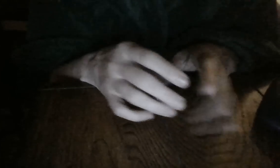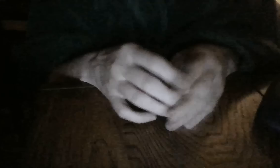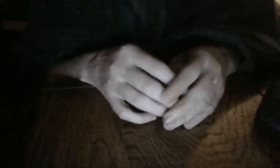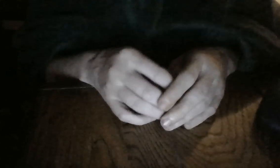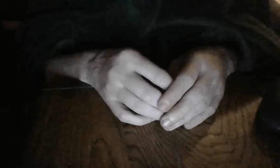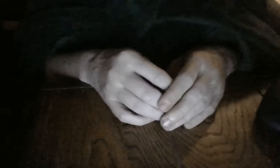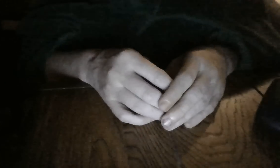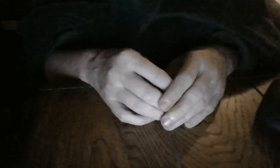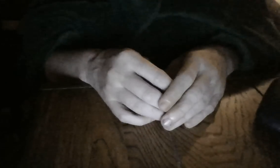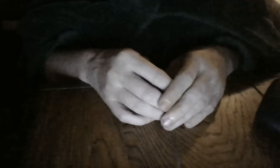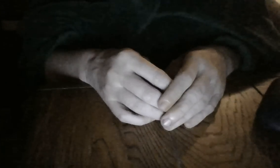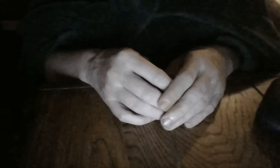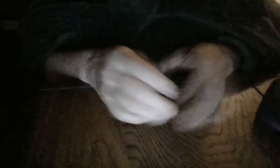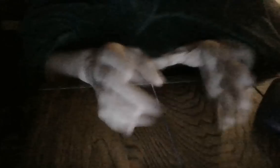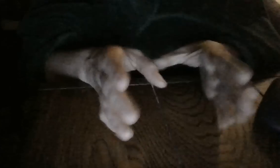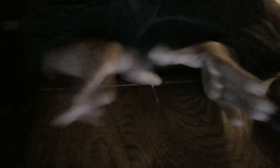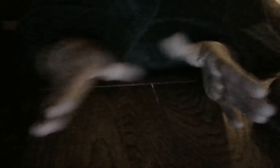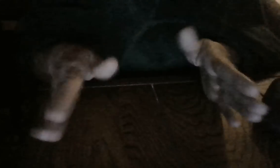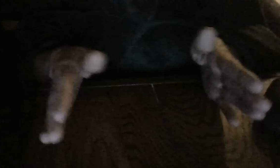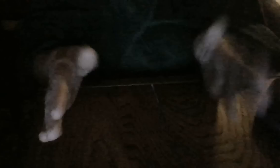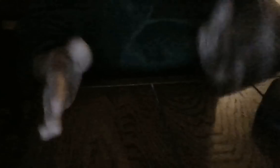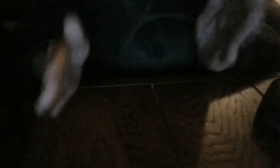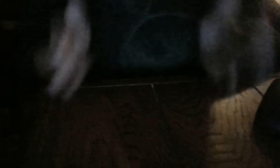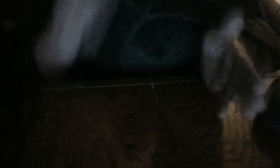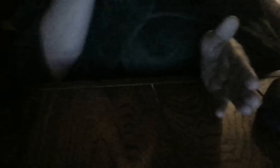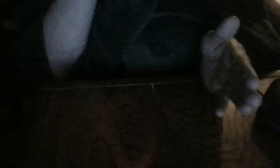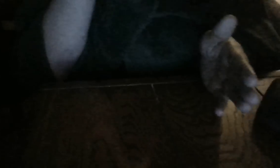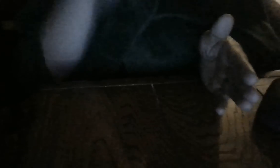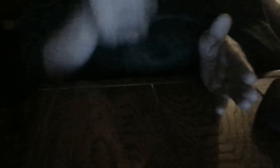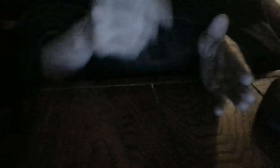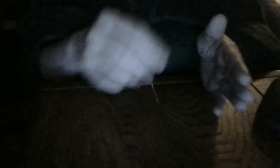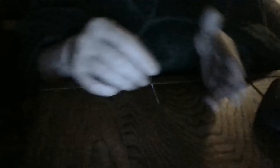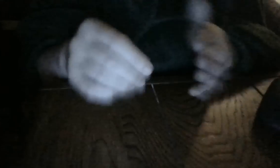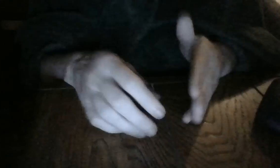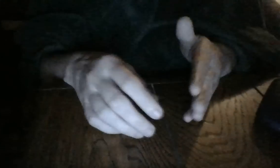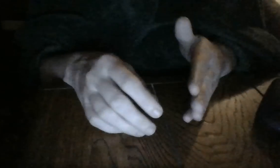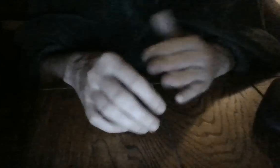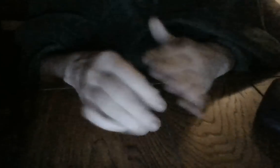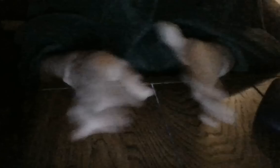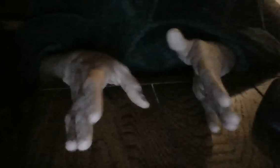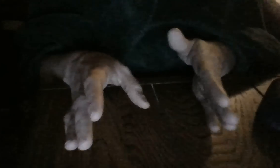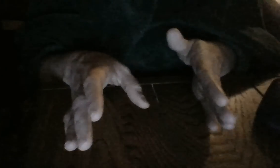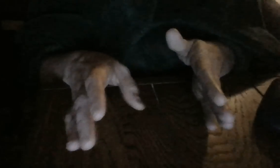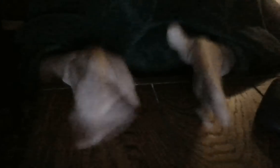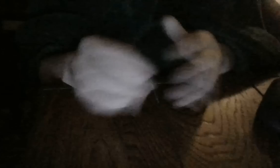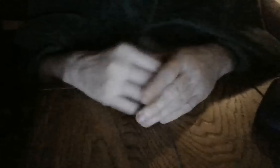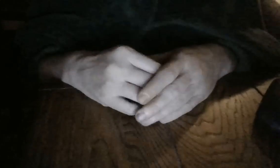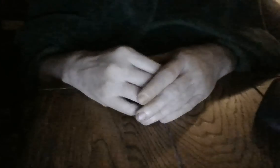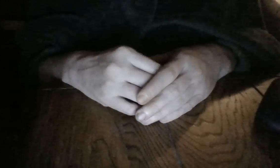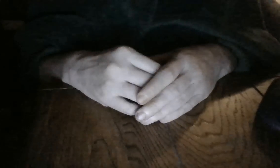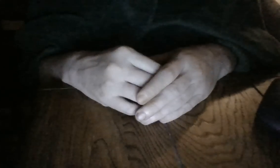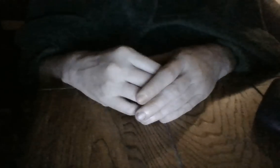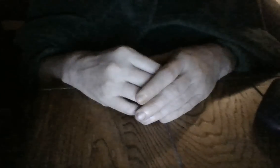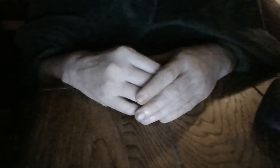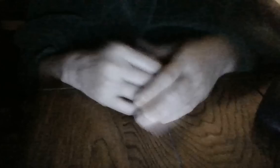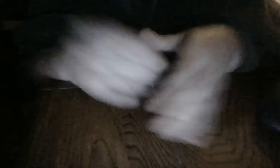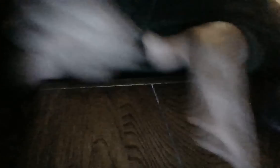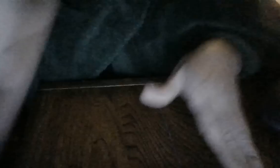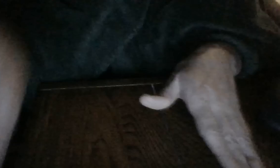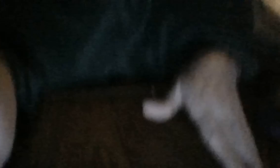helped her do it, but I heard the tables have turned, and through many series of chain events, her ass is about